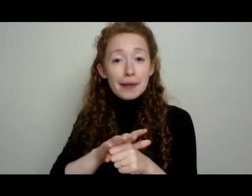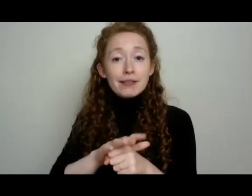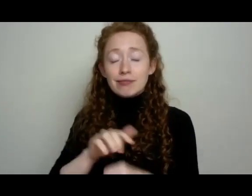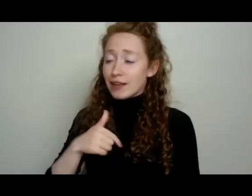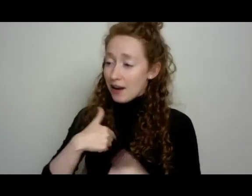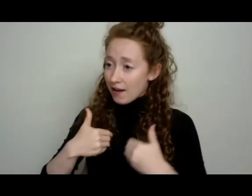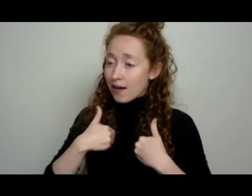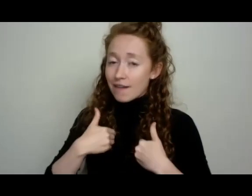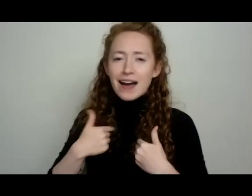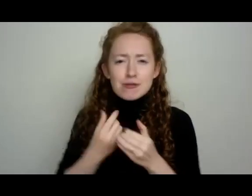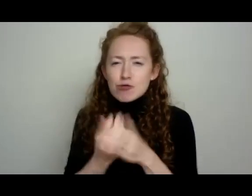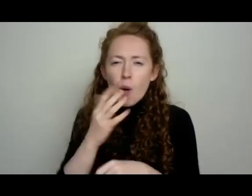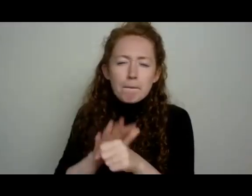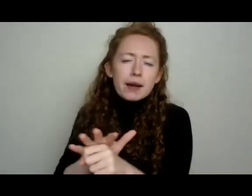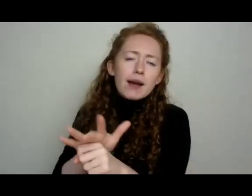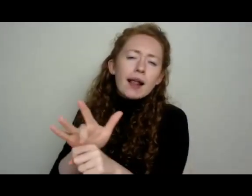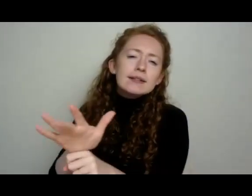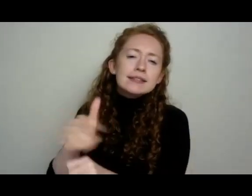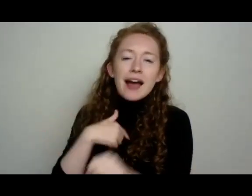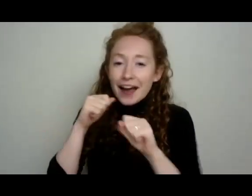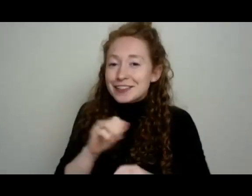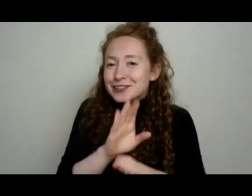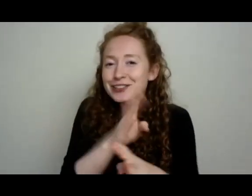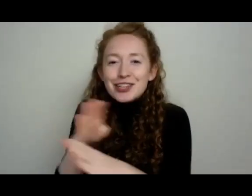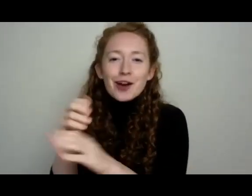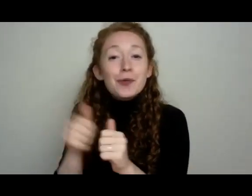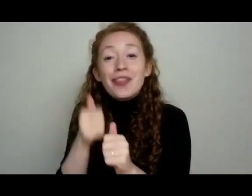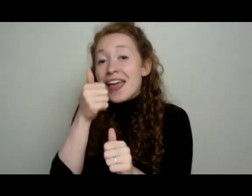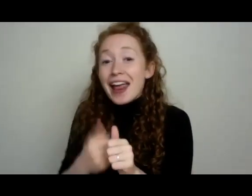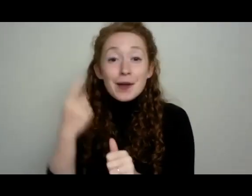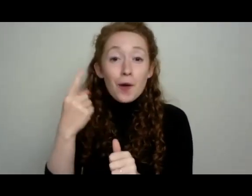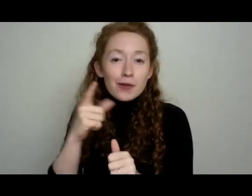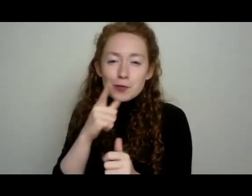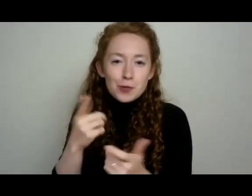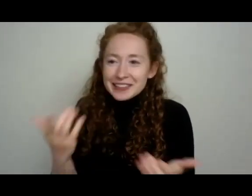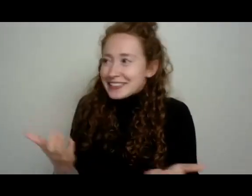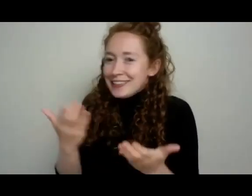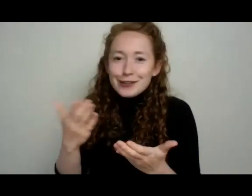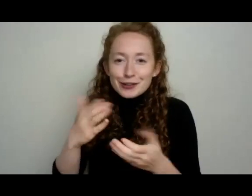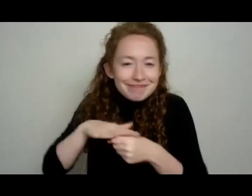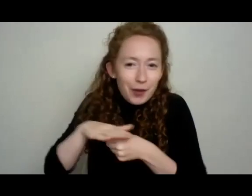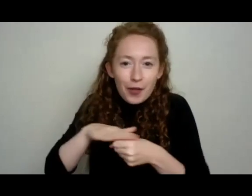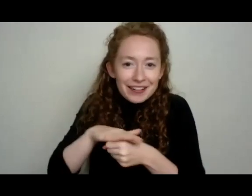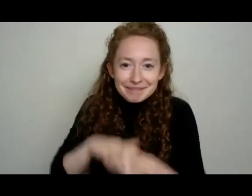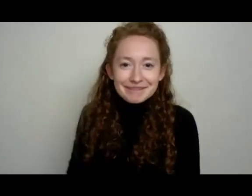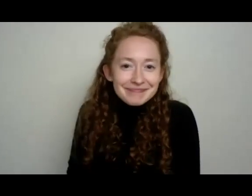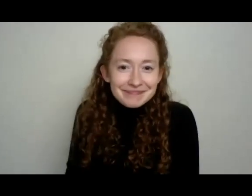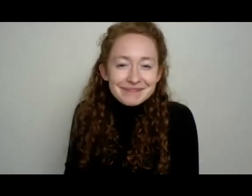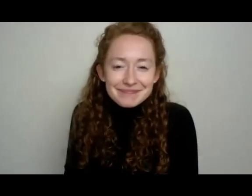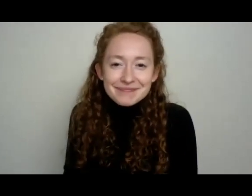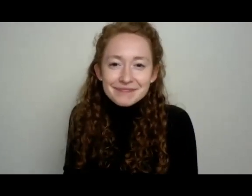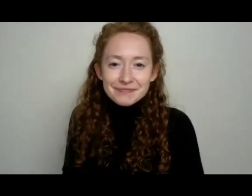that I can share with anyone who happens to be within cucumber throwing distance. So